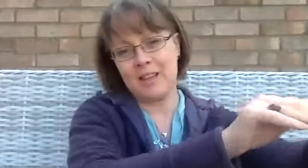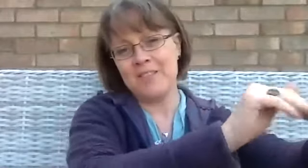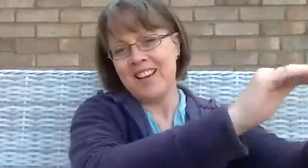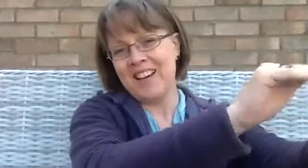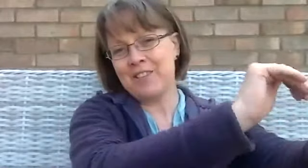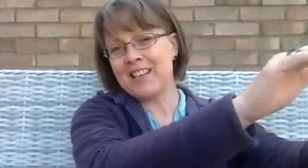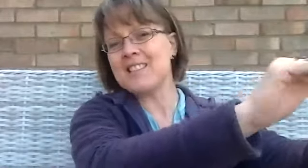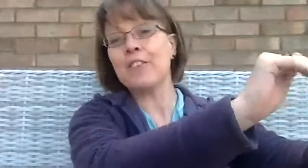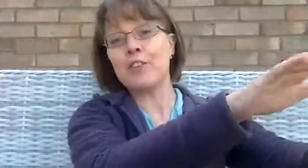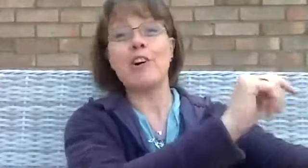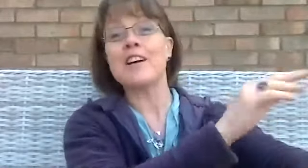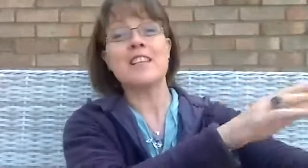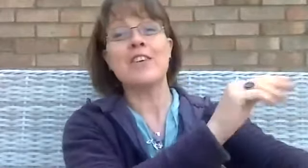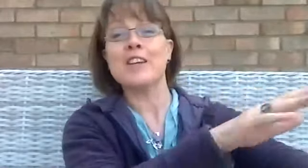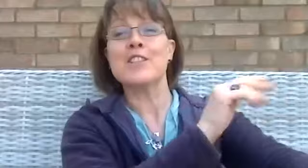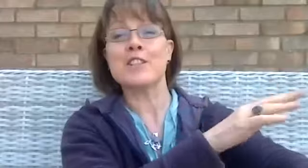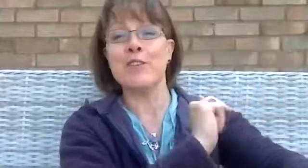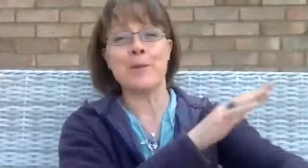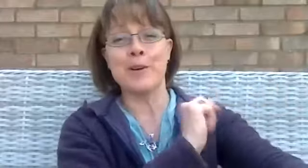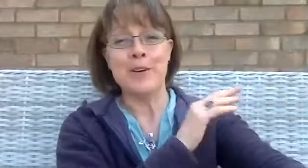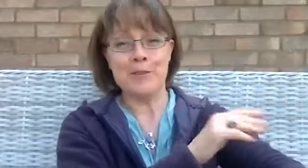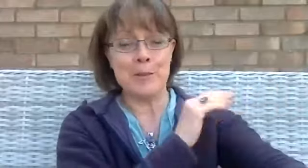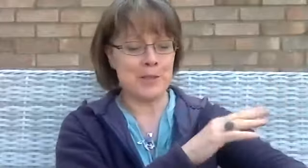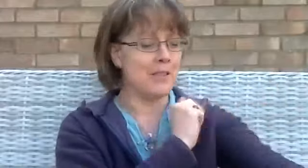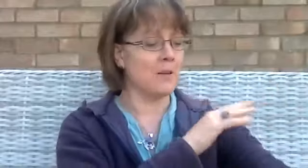and releasing a variety of energies from your from your system